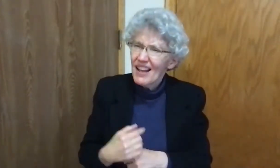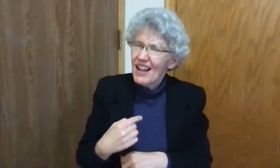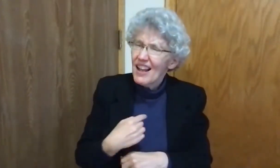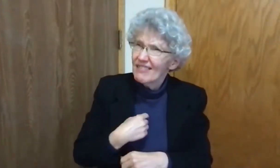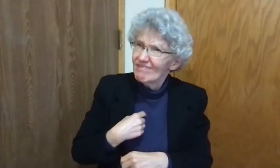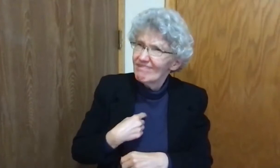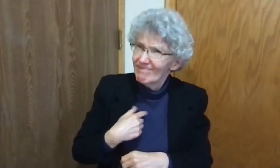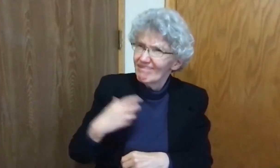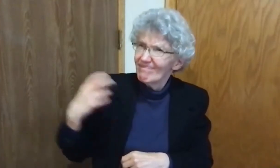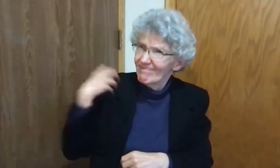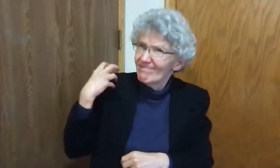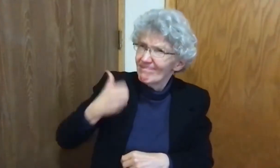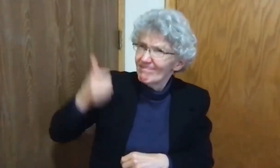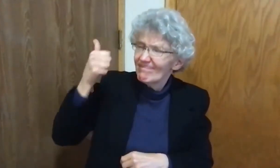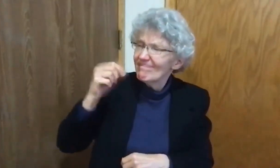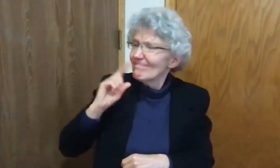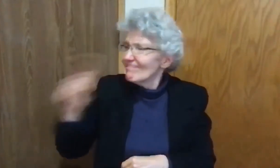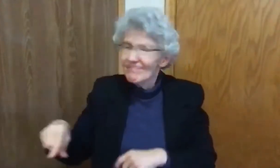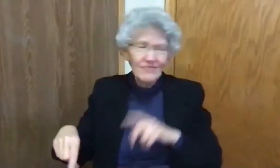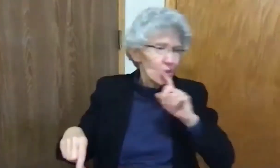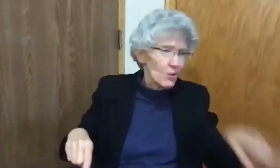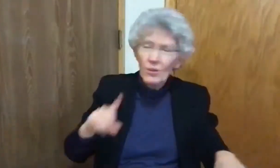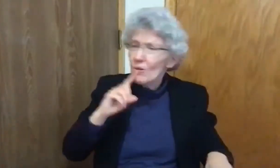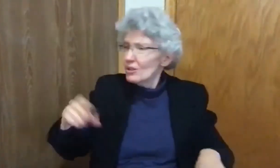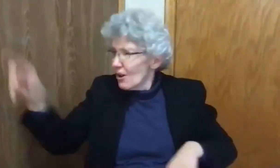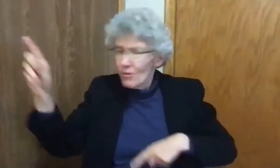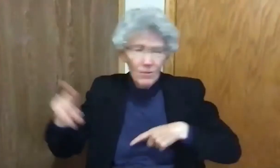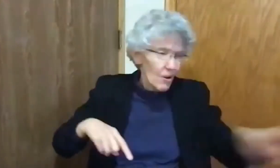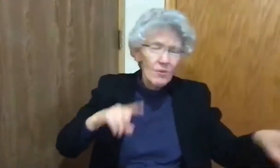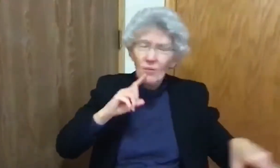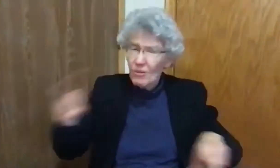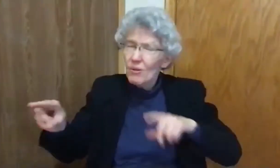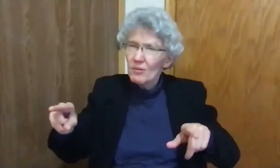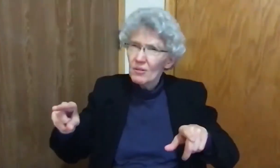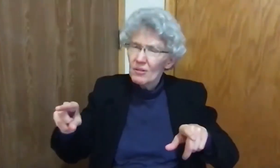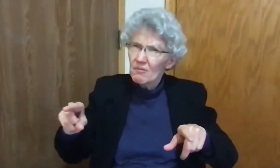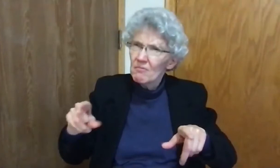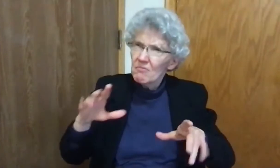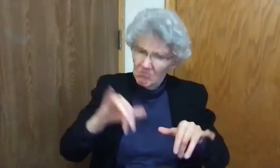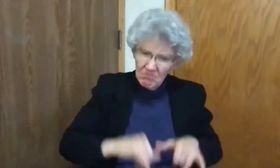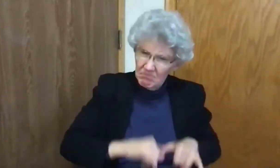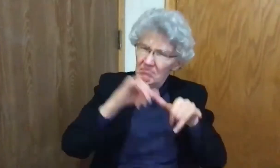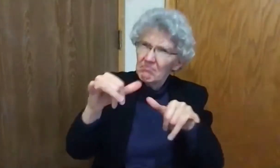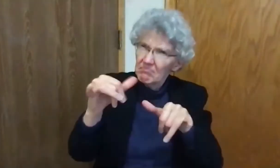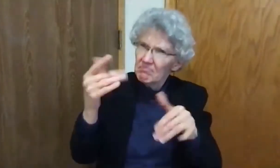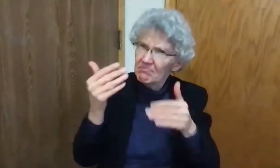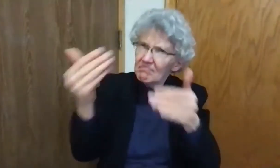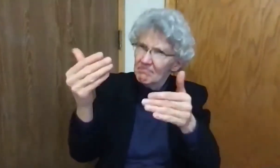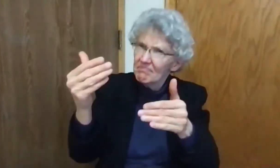Therefore, I did not presume to come to you, but speak the word and let my servant be healed.